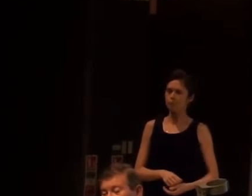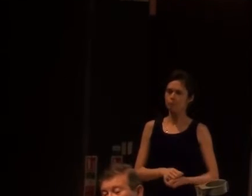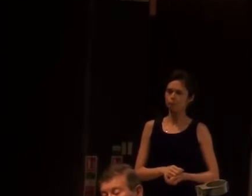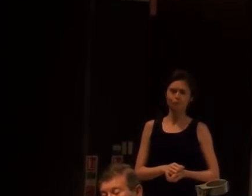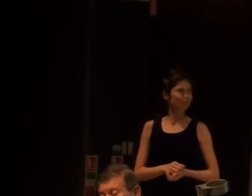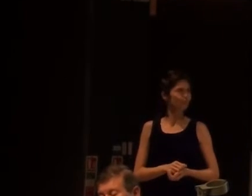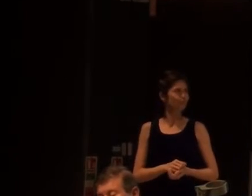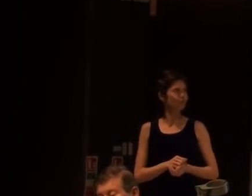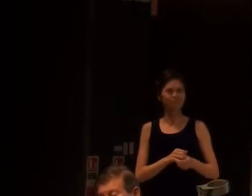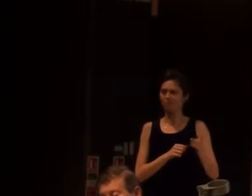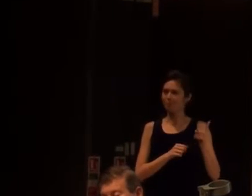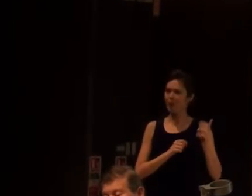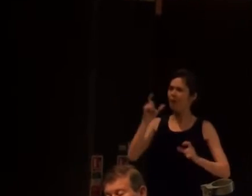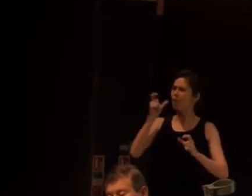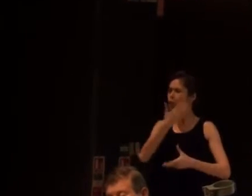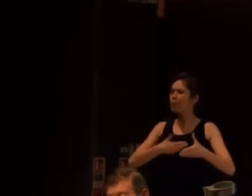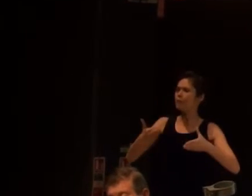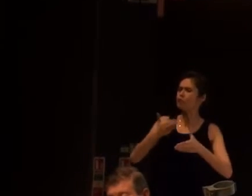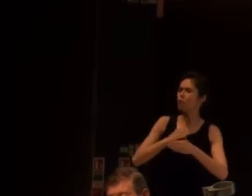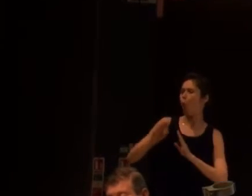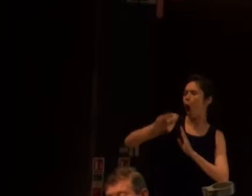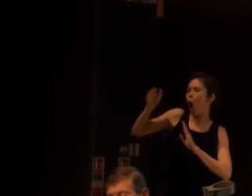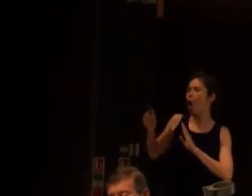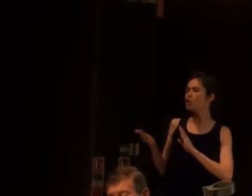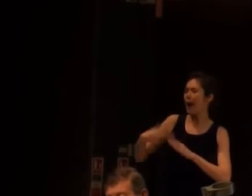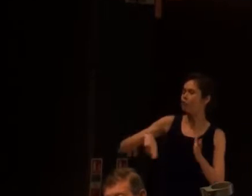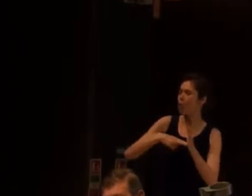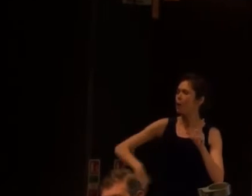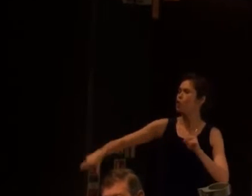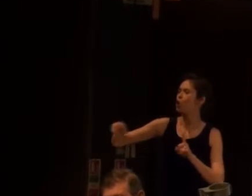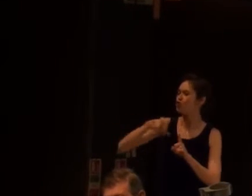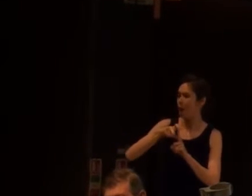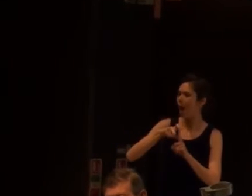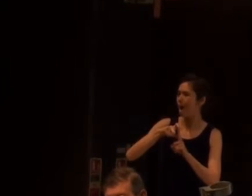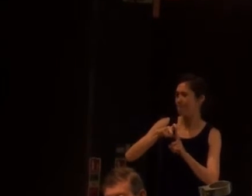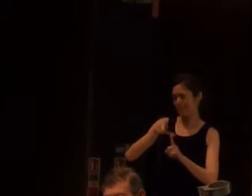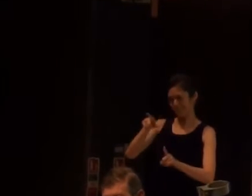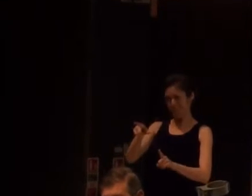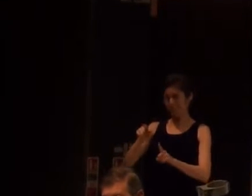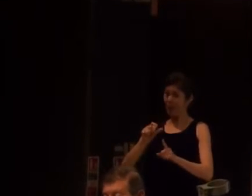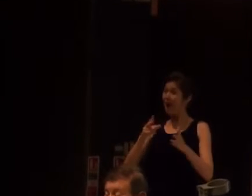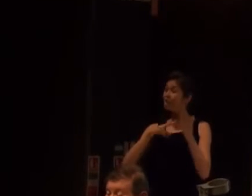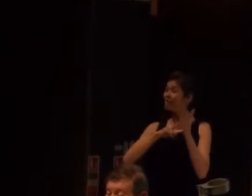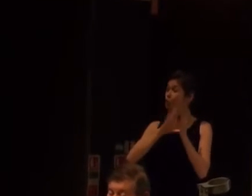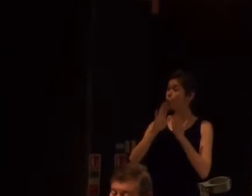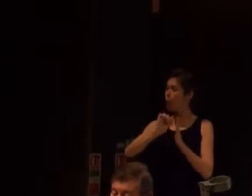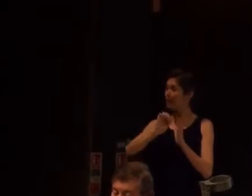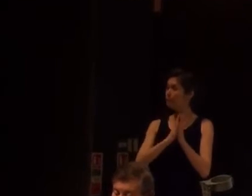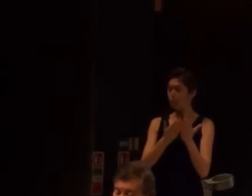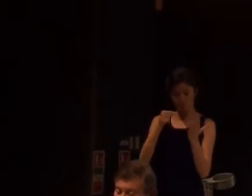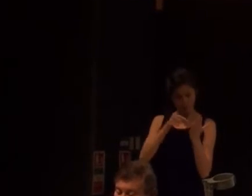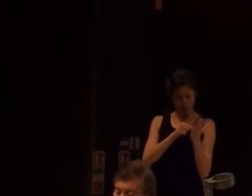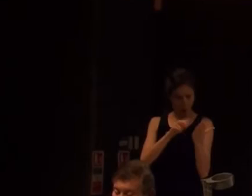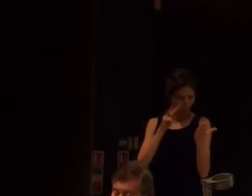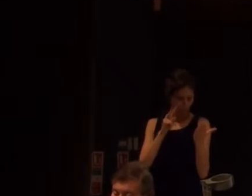Victor Hugo's book showed him in a humanitarian life, the filmmakers had to make him look very horrific. People being